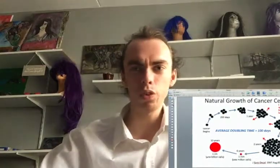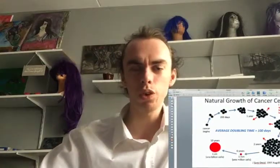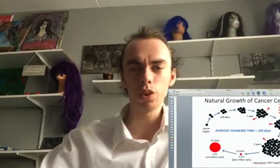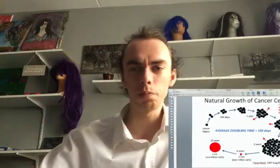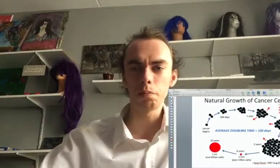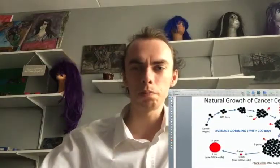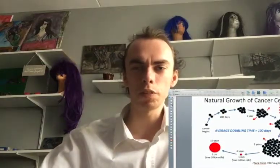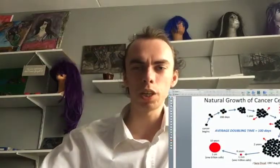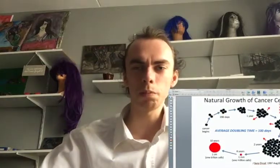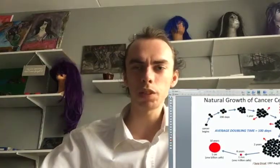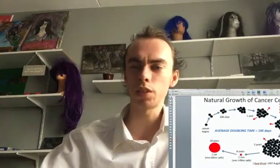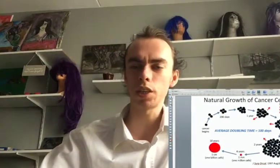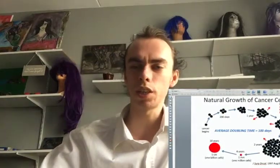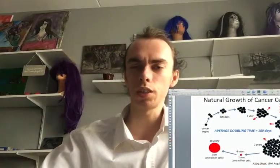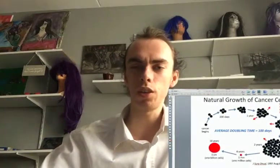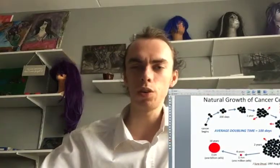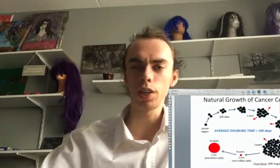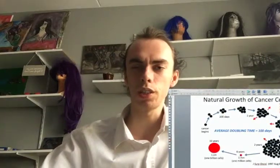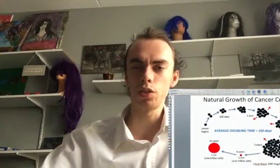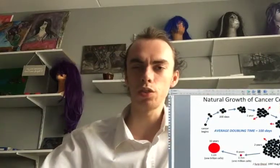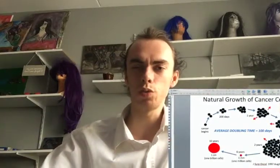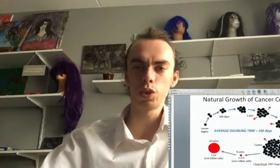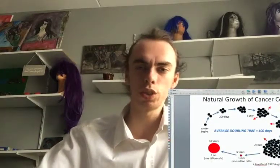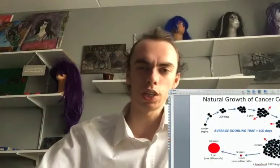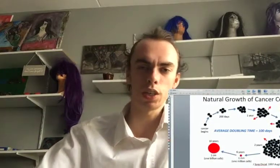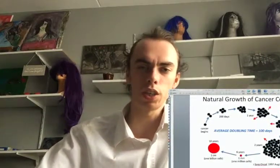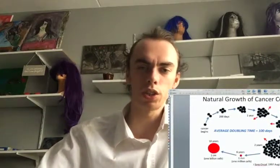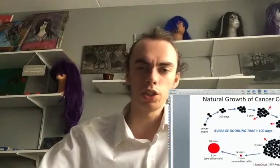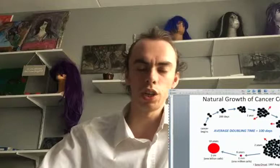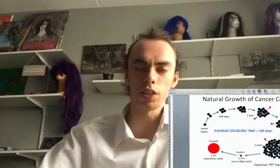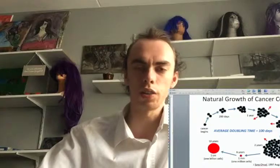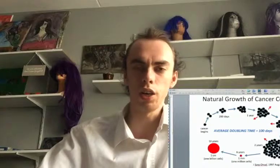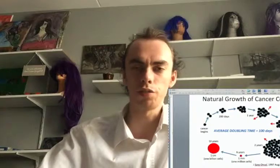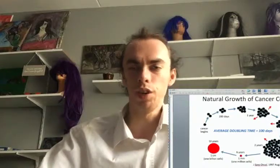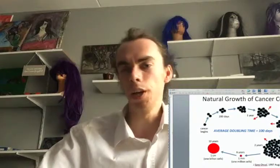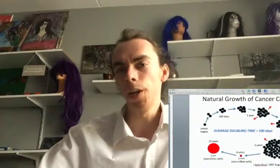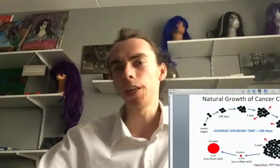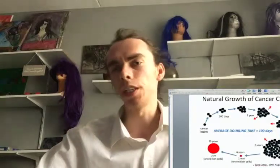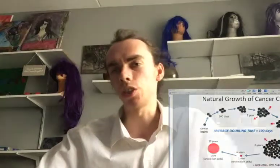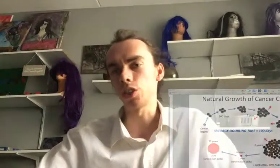time that they can locate with the technology that they have cancers.